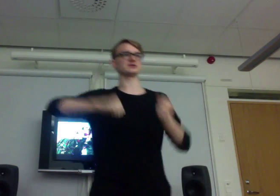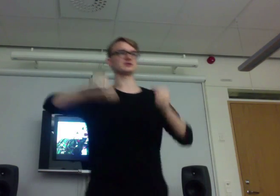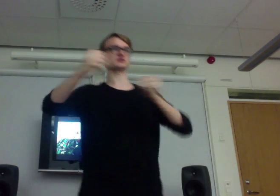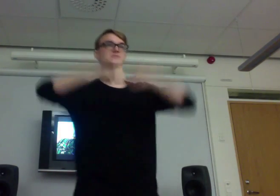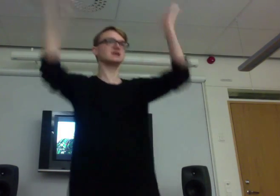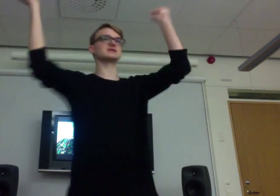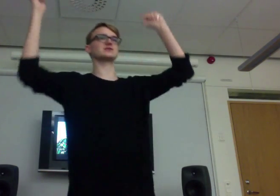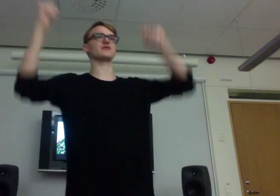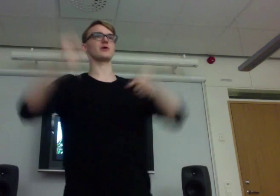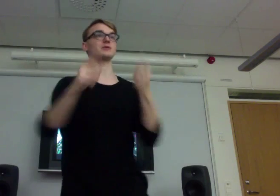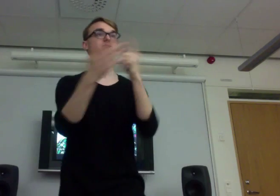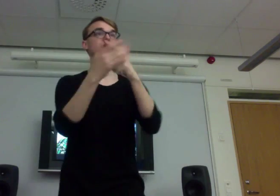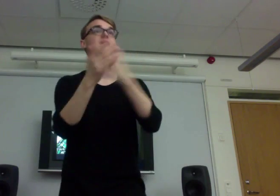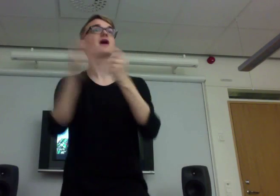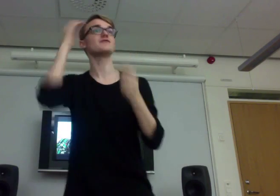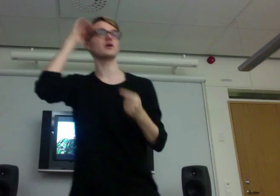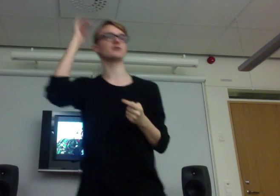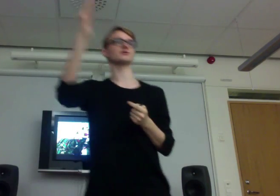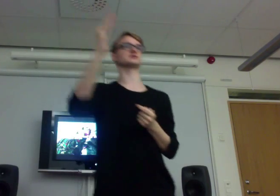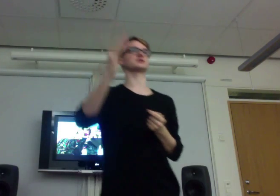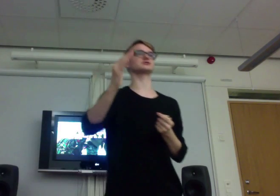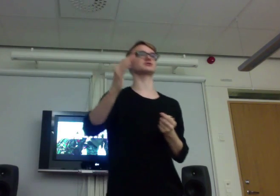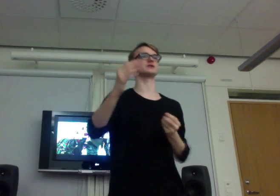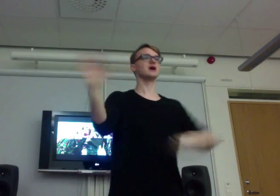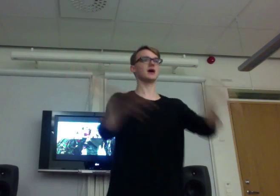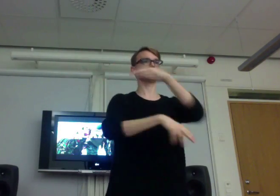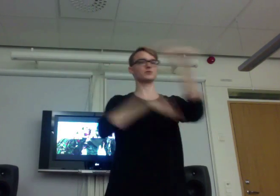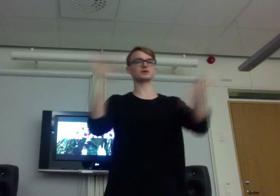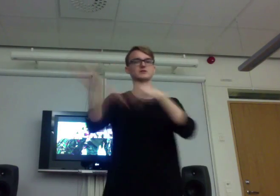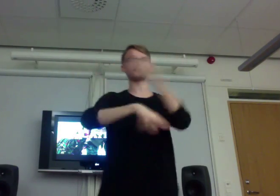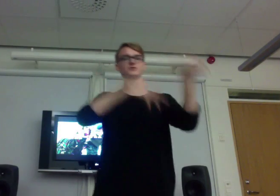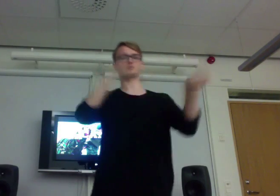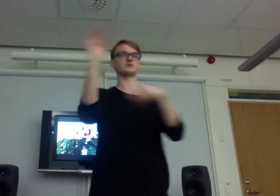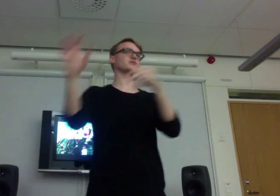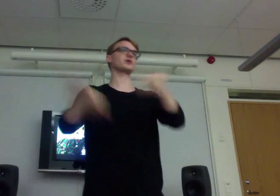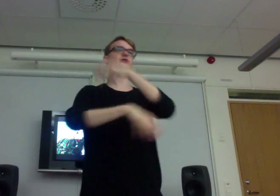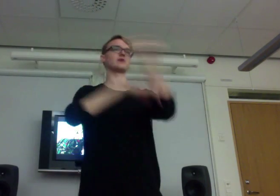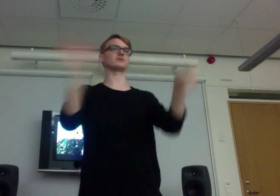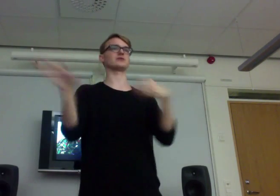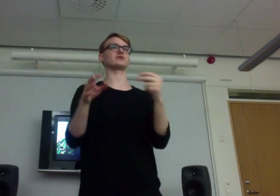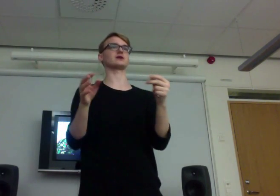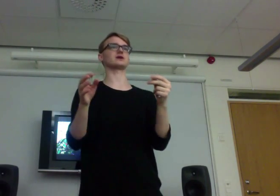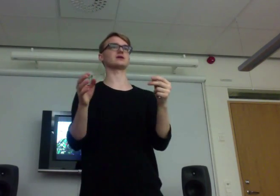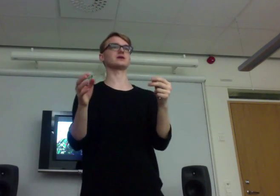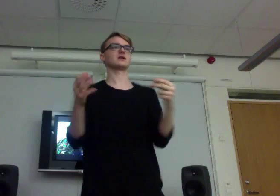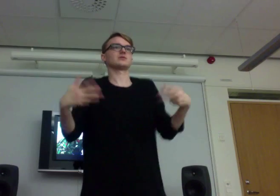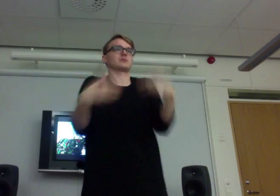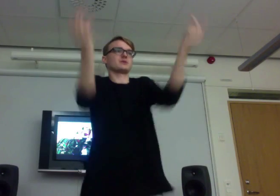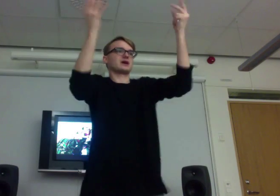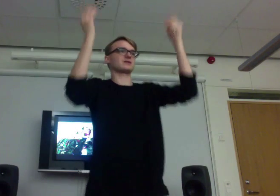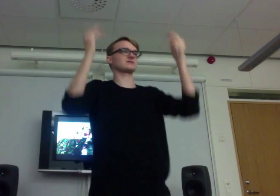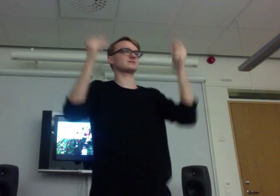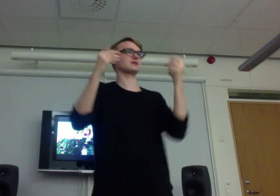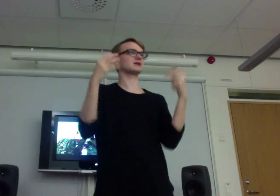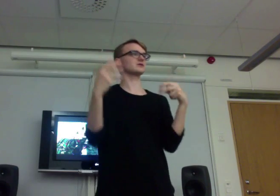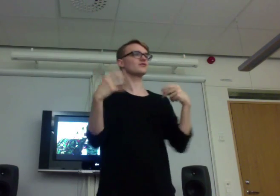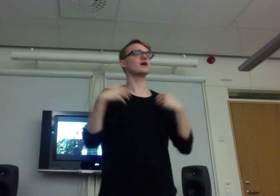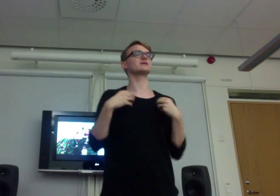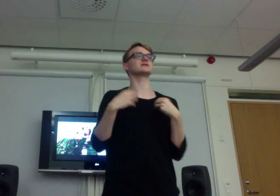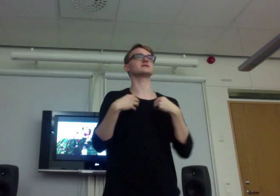to say this to everyone. Because I have found out the solution. And because we have turned around everything, People can, like, find that